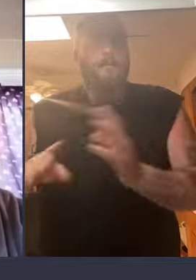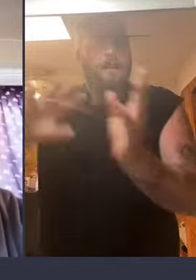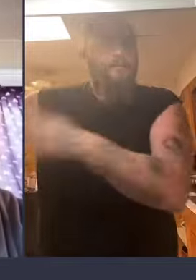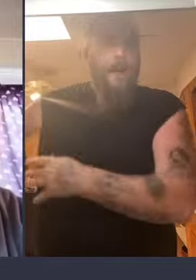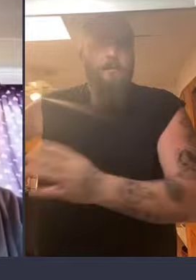me forget me